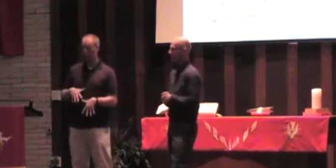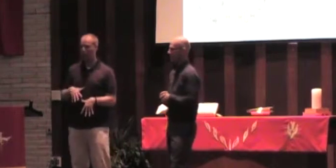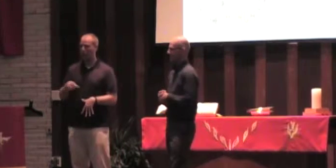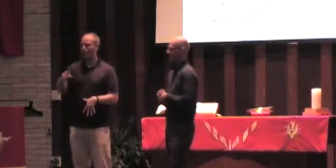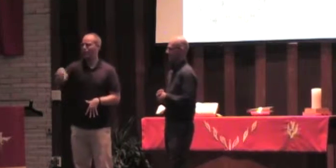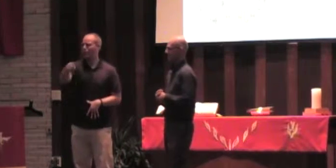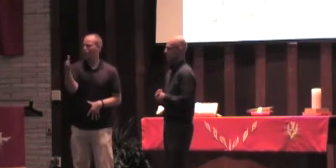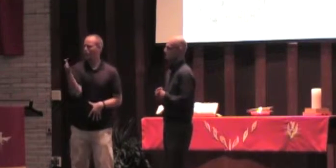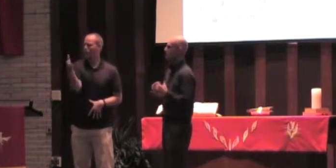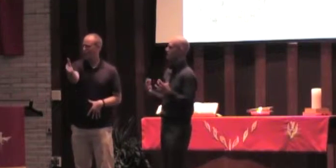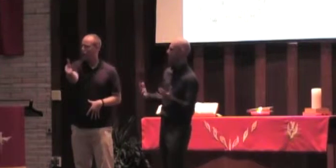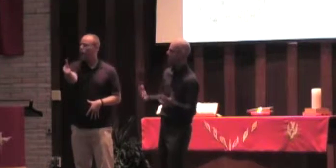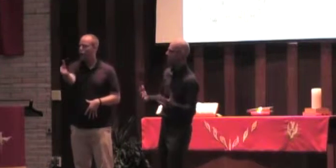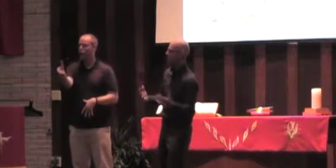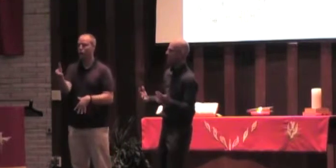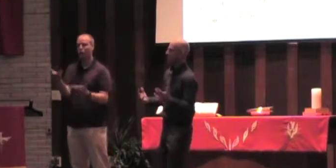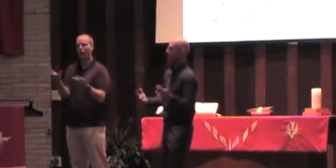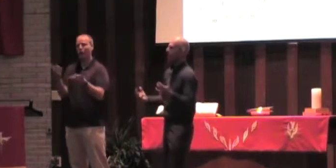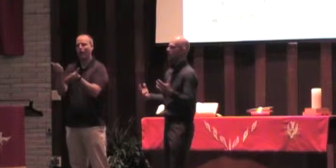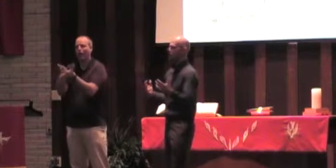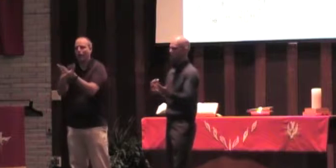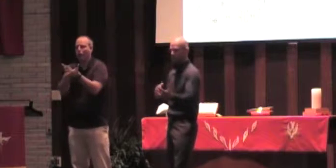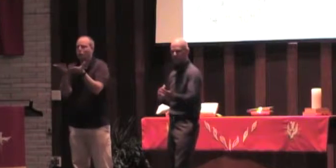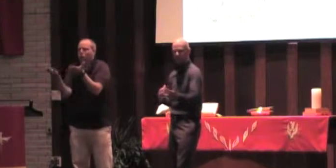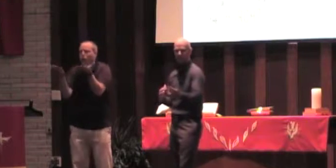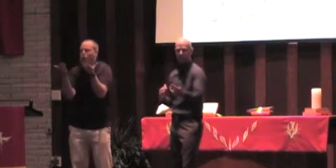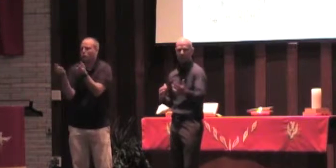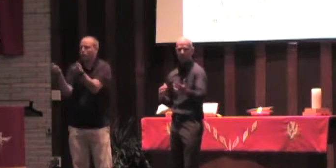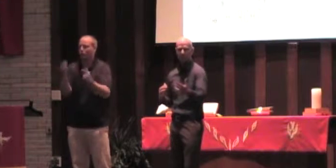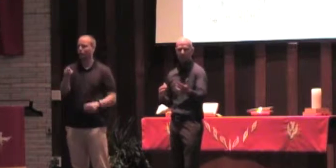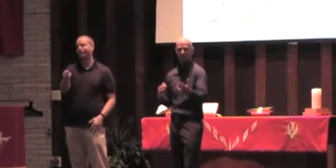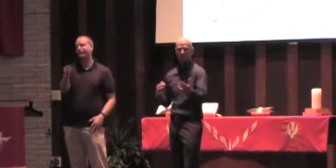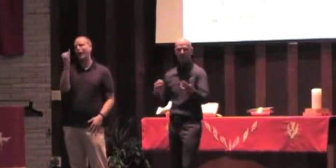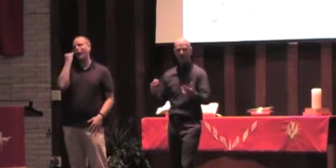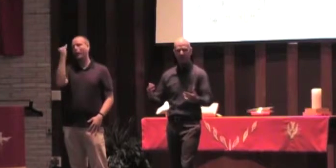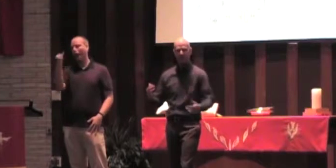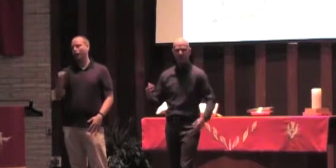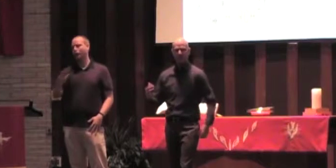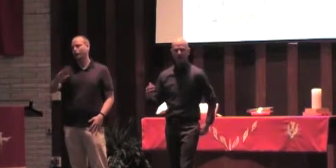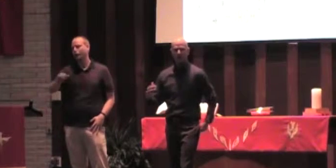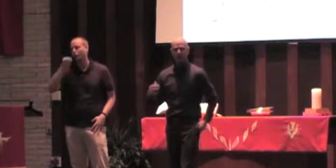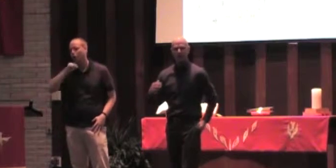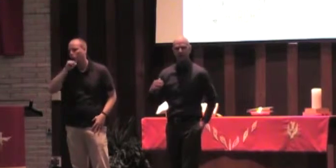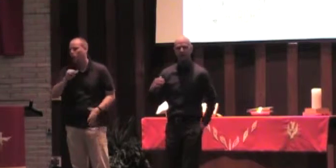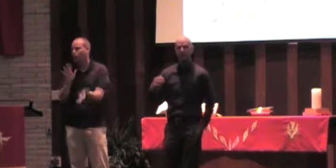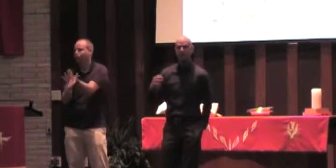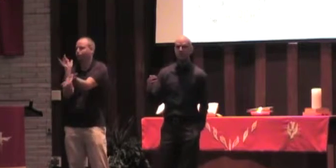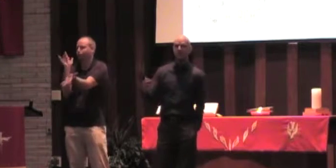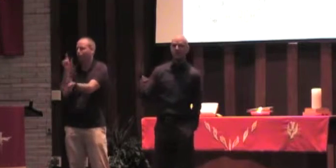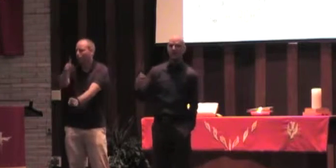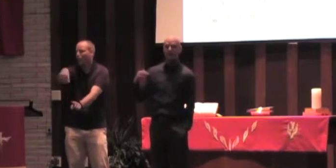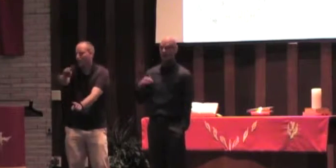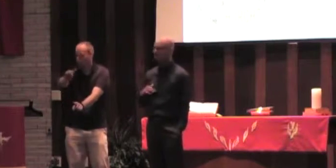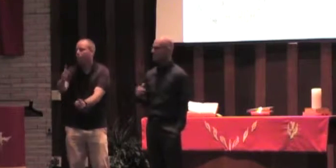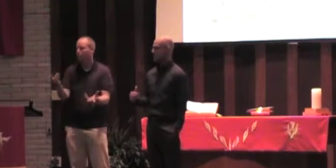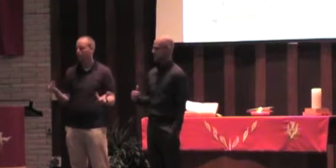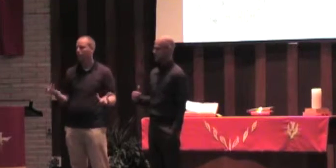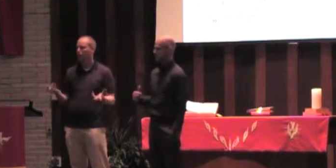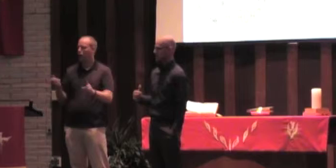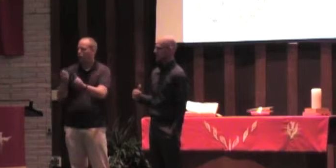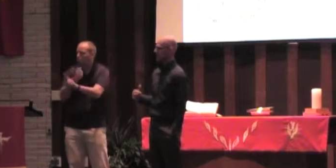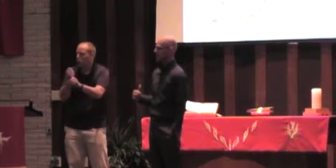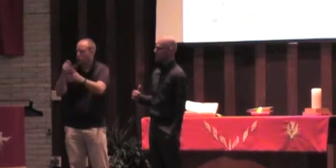of the court. And you can imagine how they were used. You can imagine how they were betrayed and